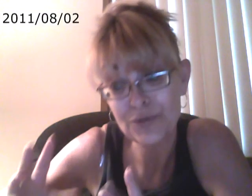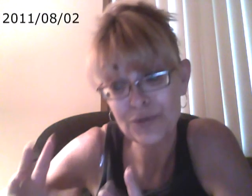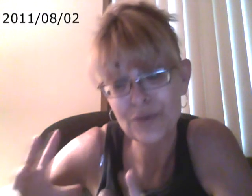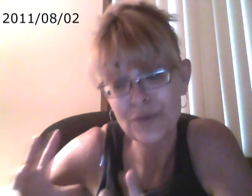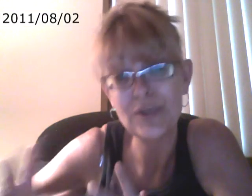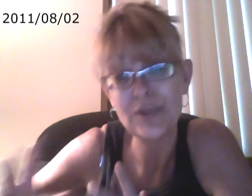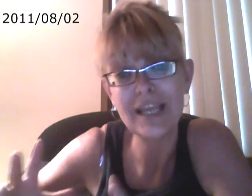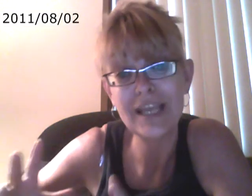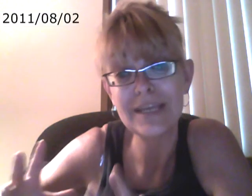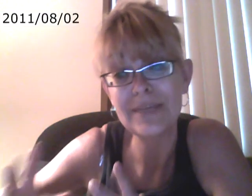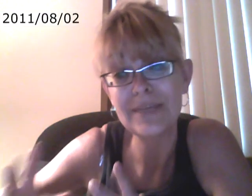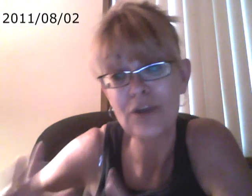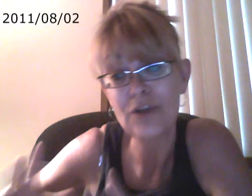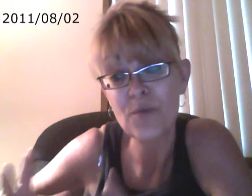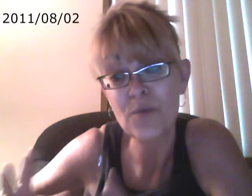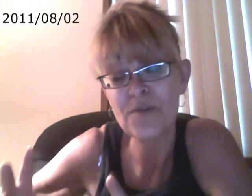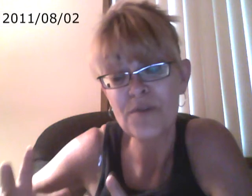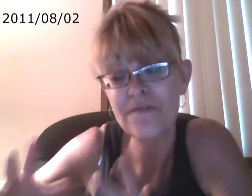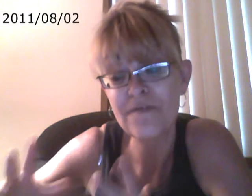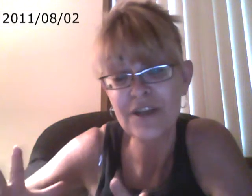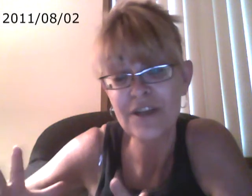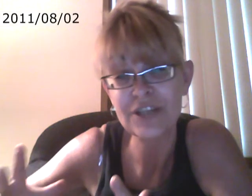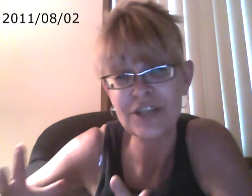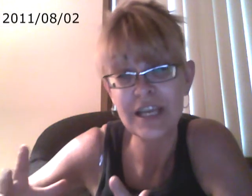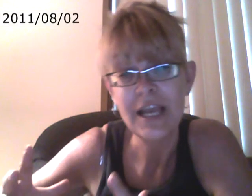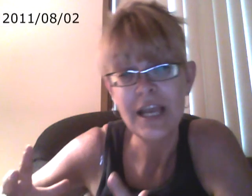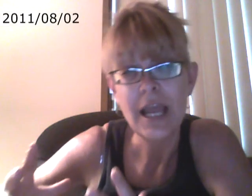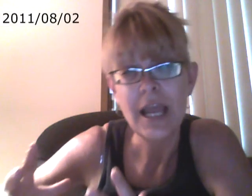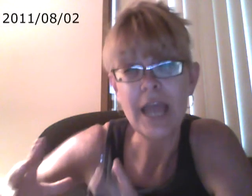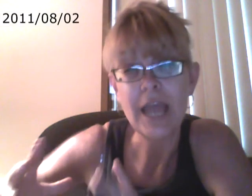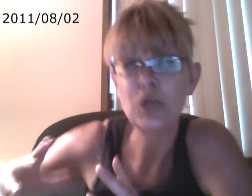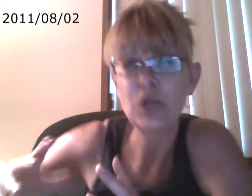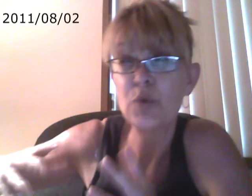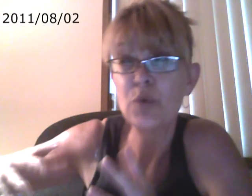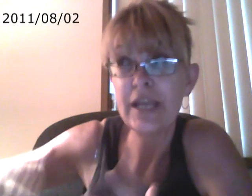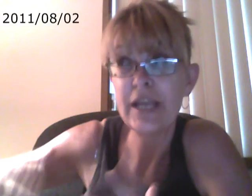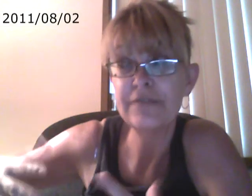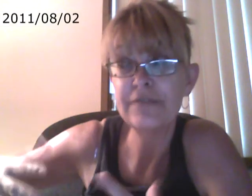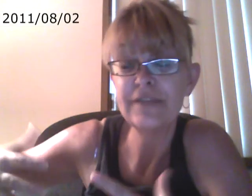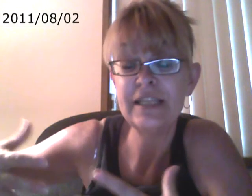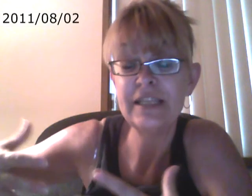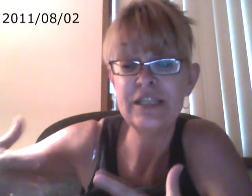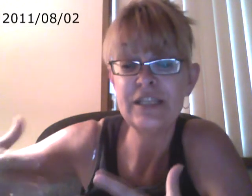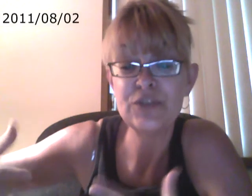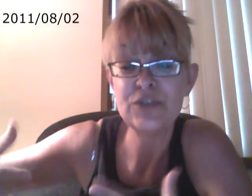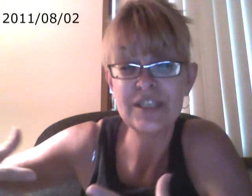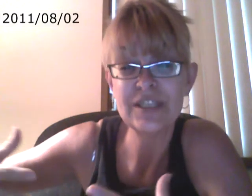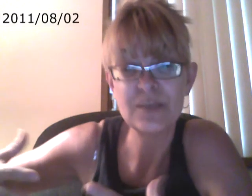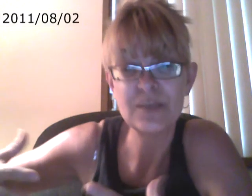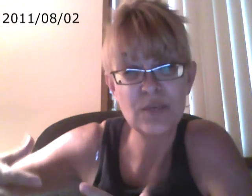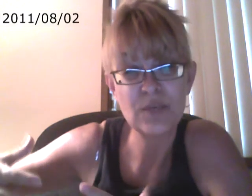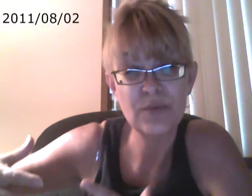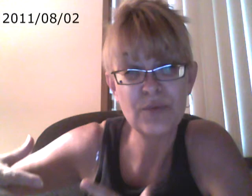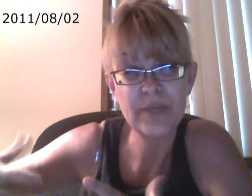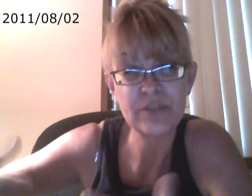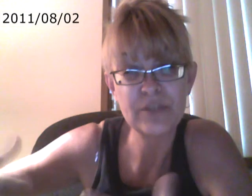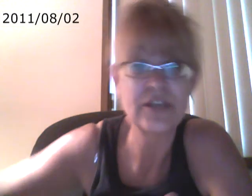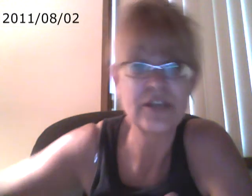communicate and be a lot more more functioning and creative in these new systems, we would be able to transform